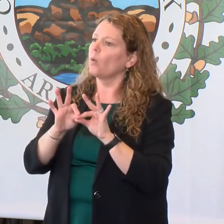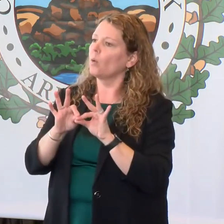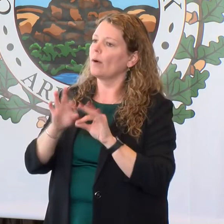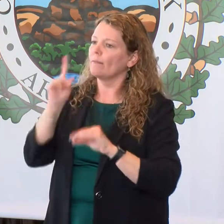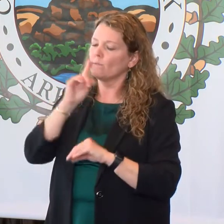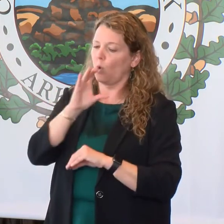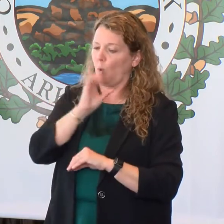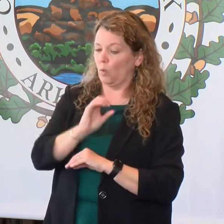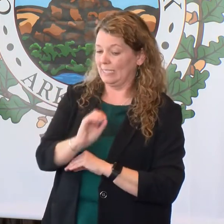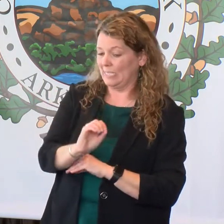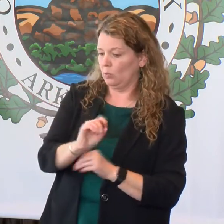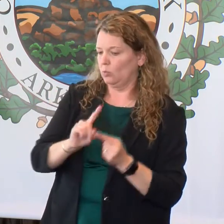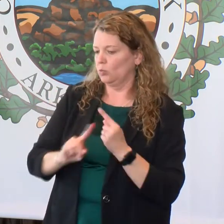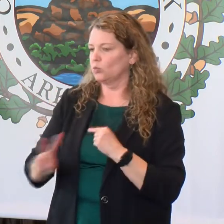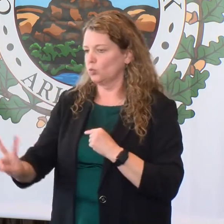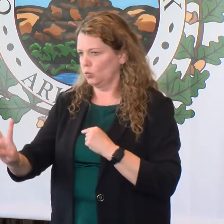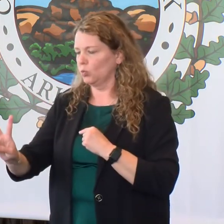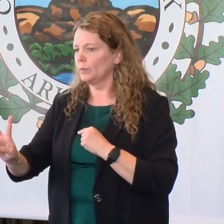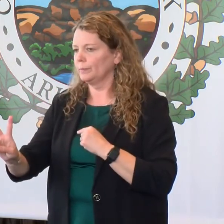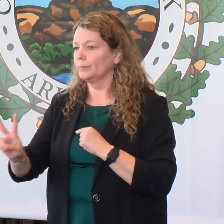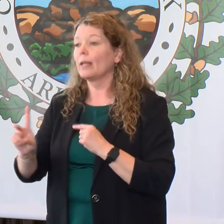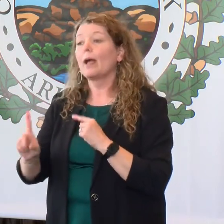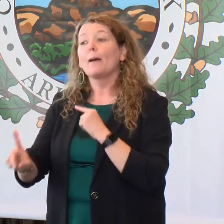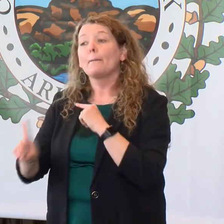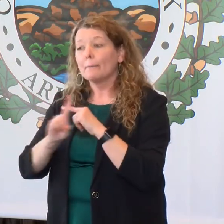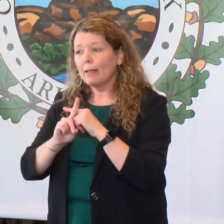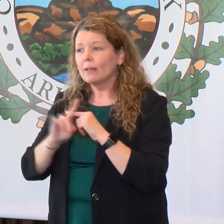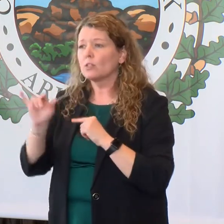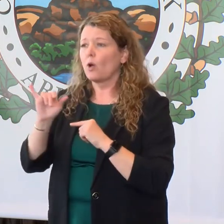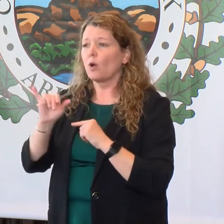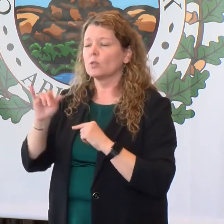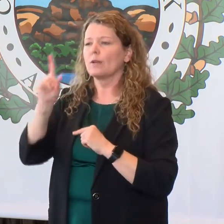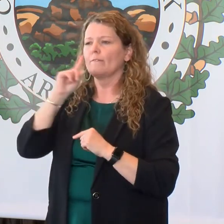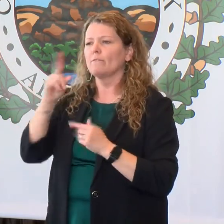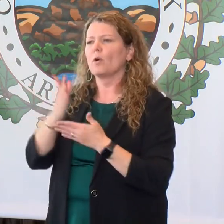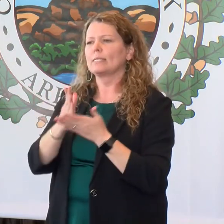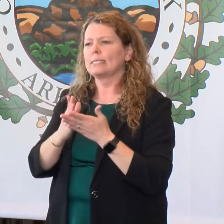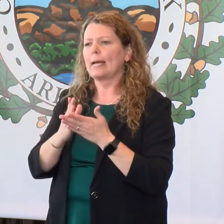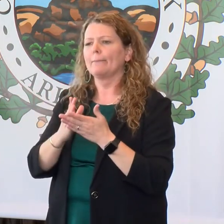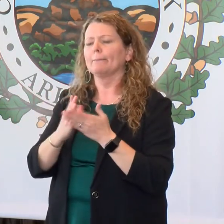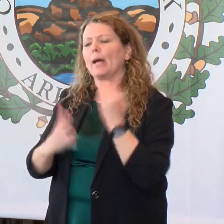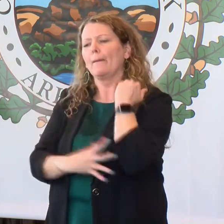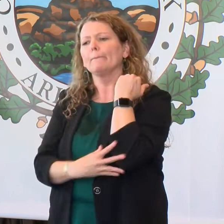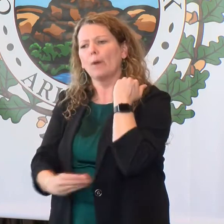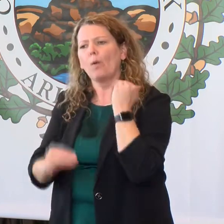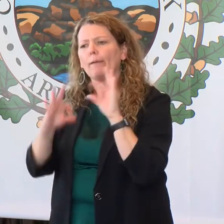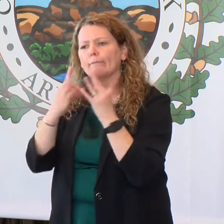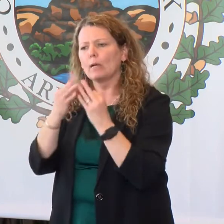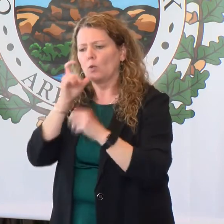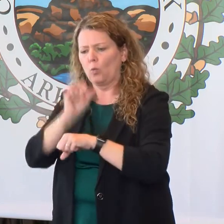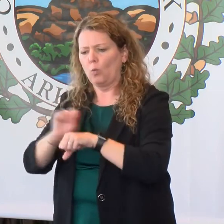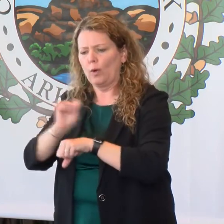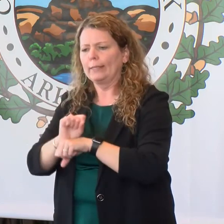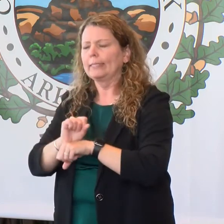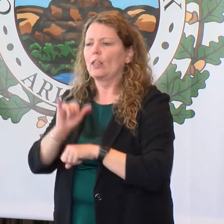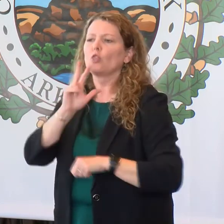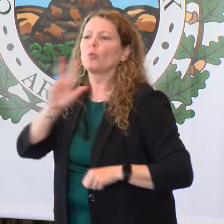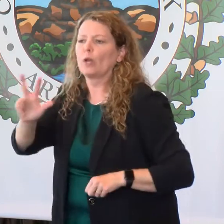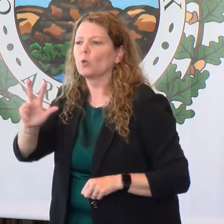zero to two range and then also for working poor families of three-year-olds.